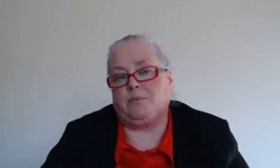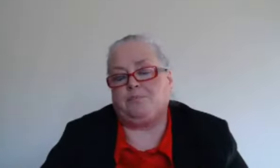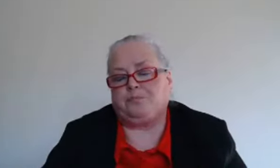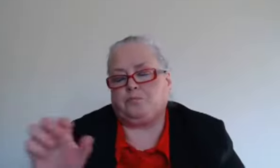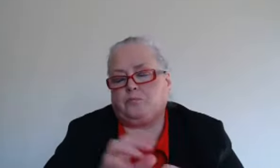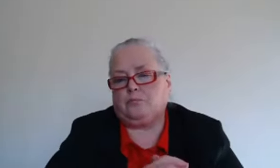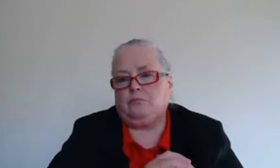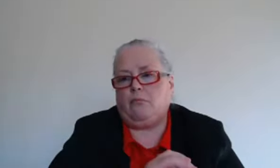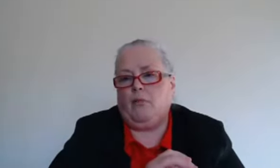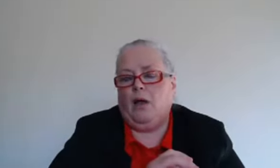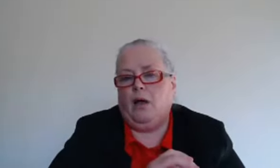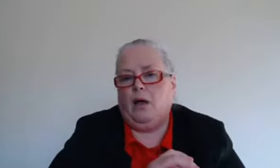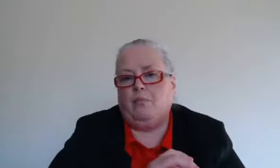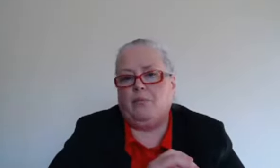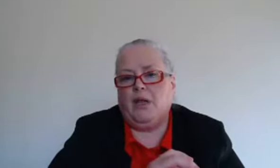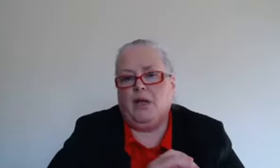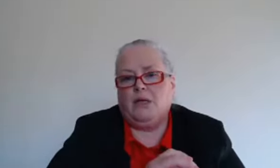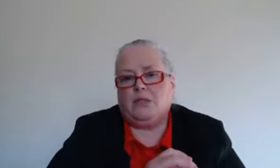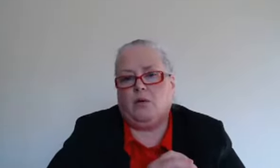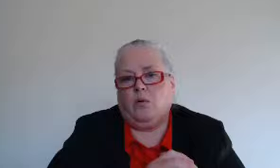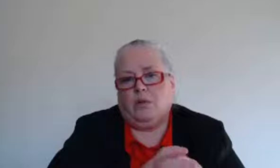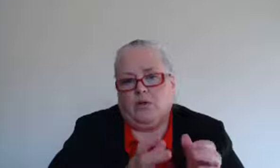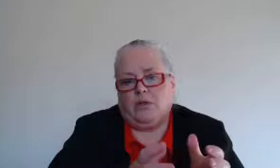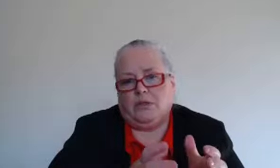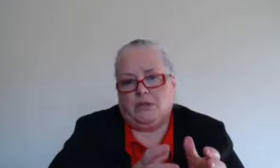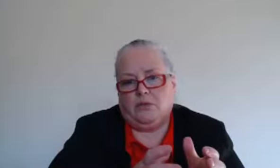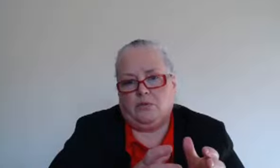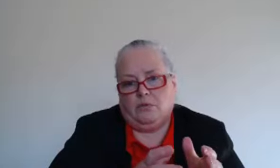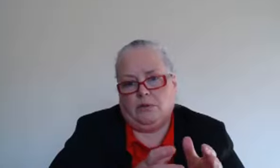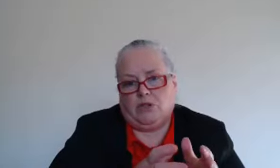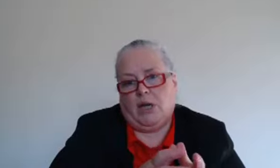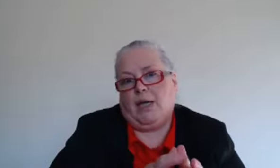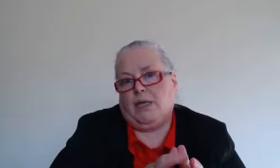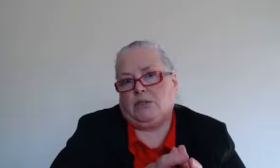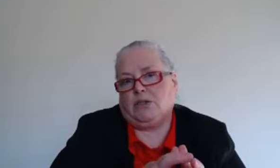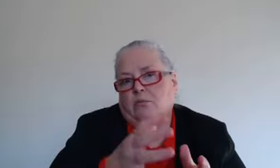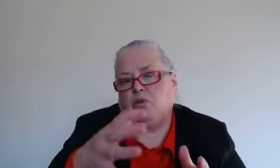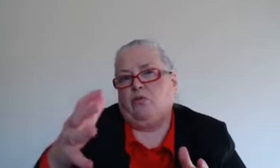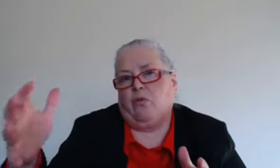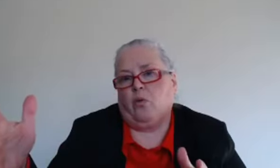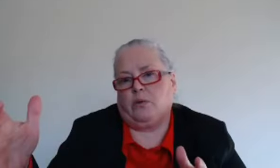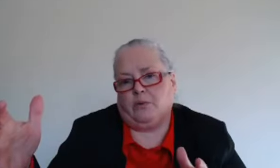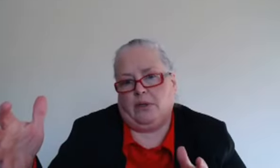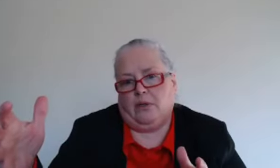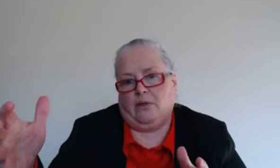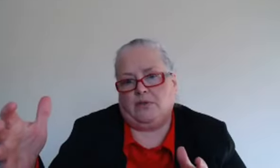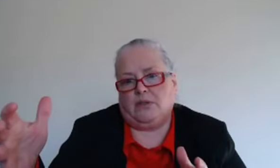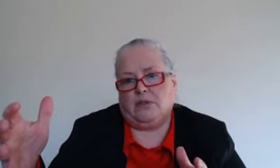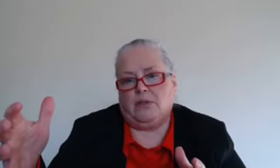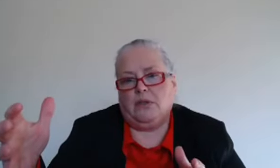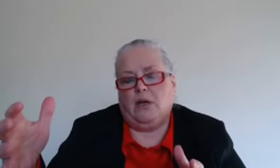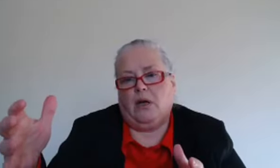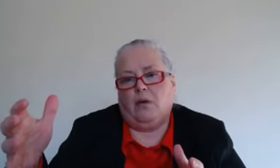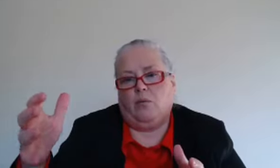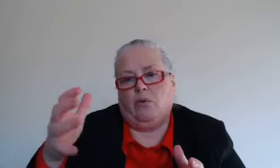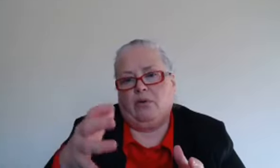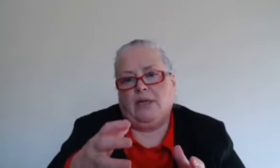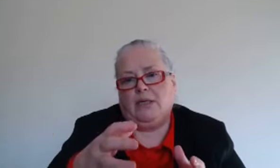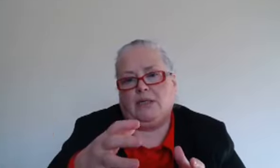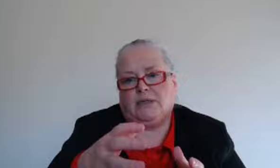so in order to change and move forward with our lives we really need to